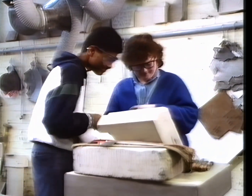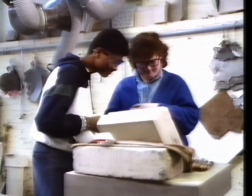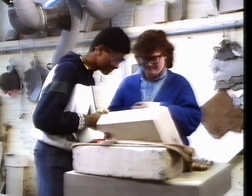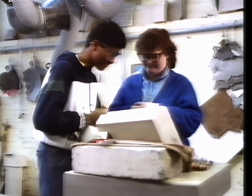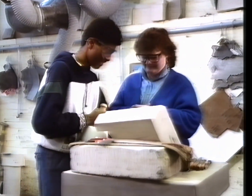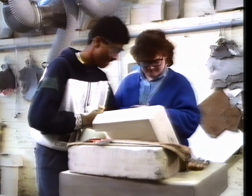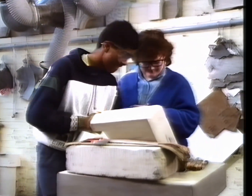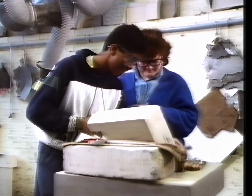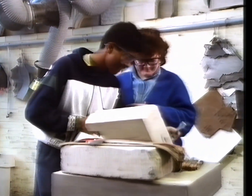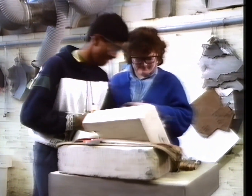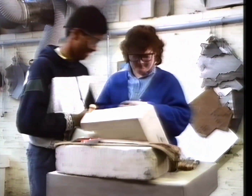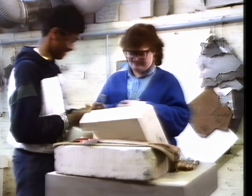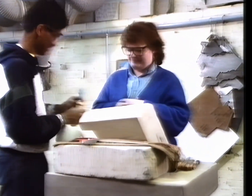Hang on. That one.